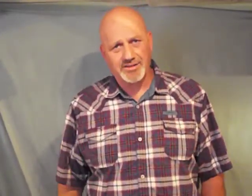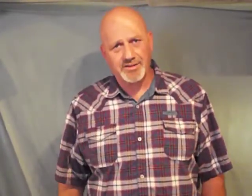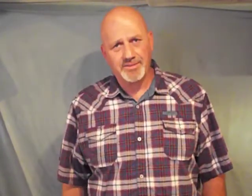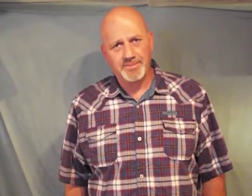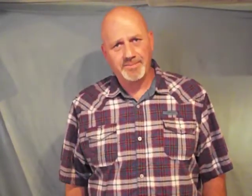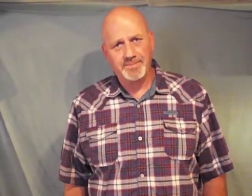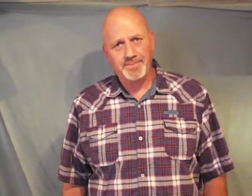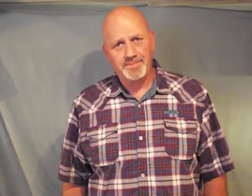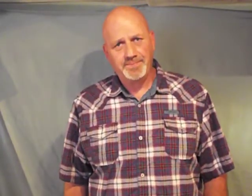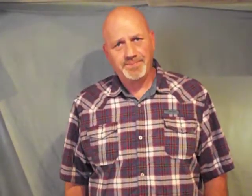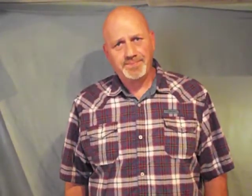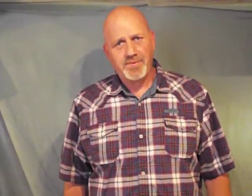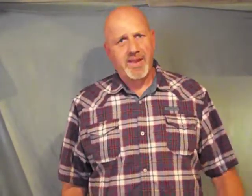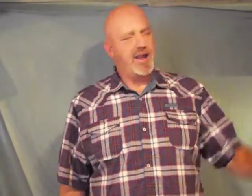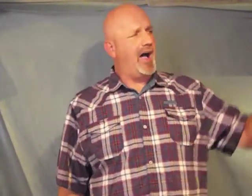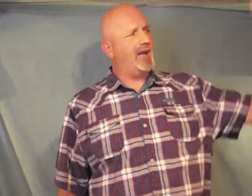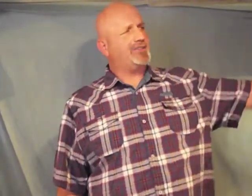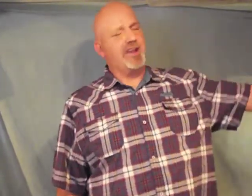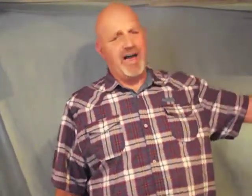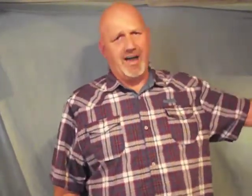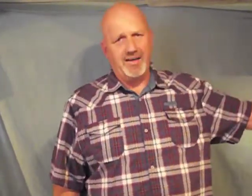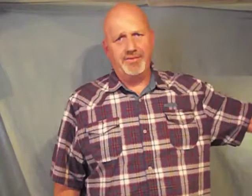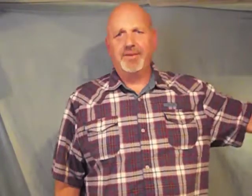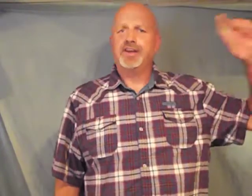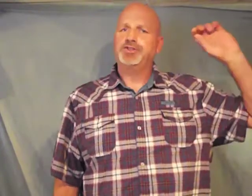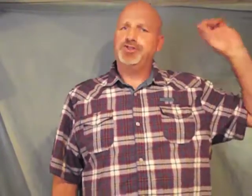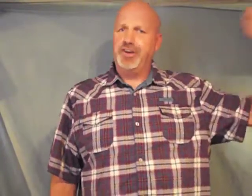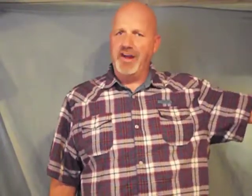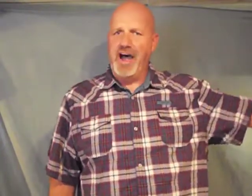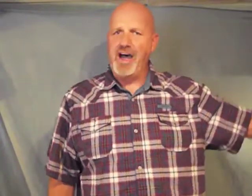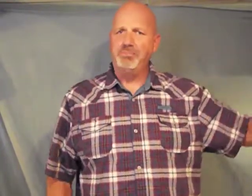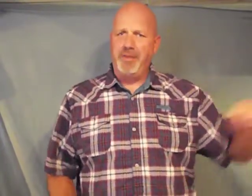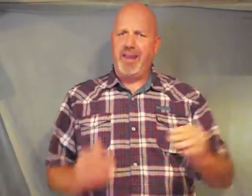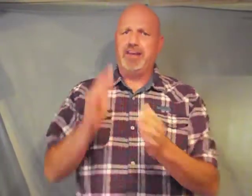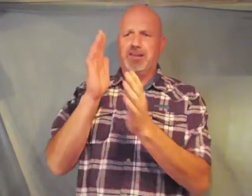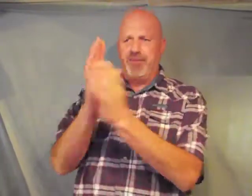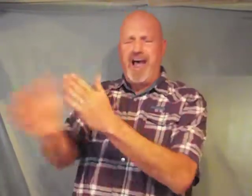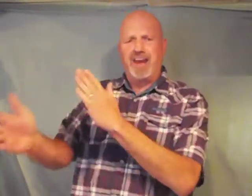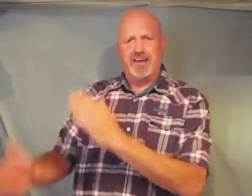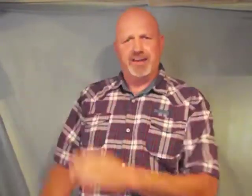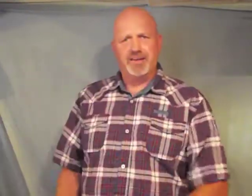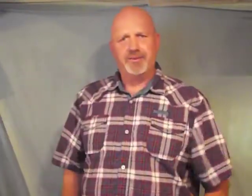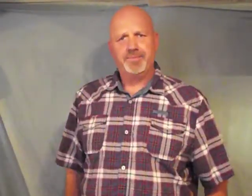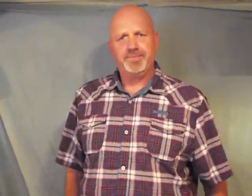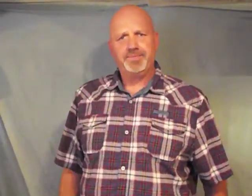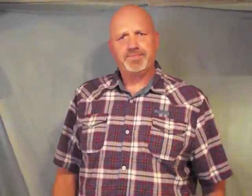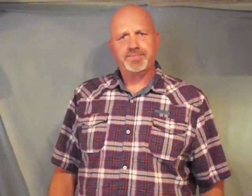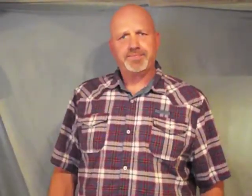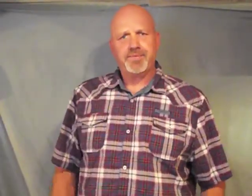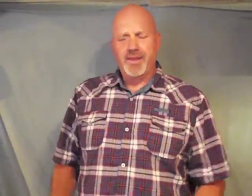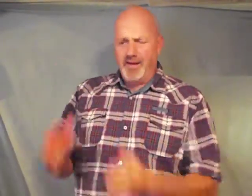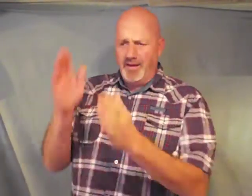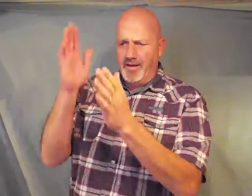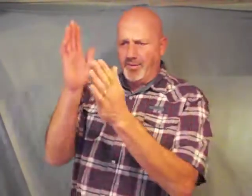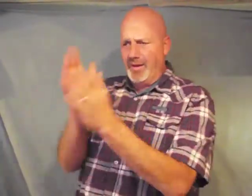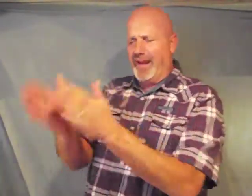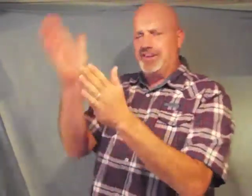God's love should not be divided religion